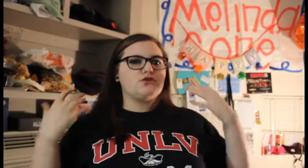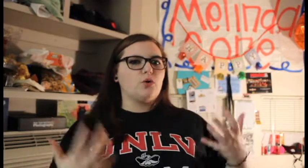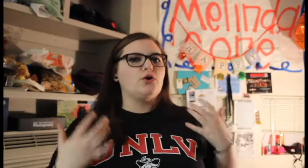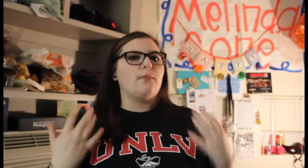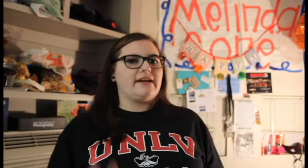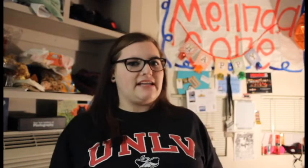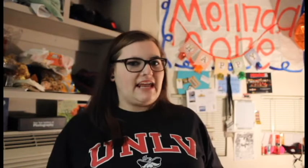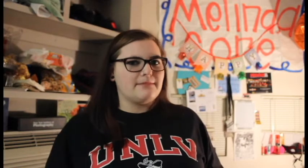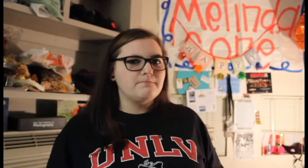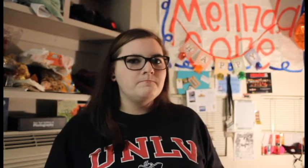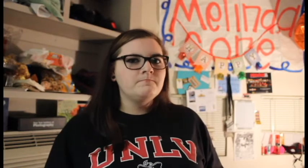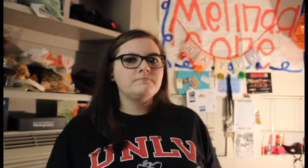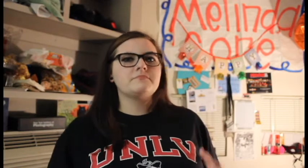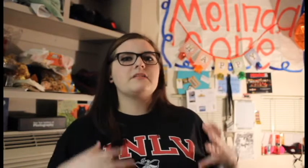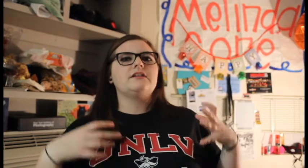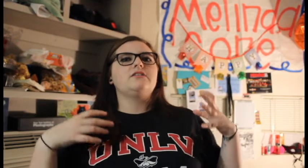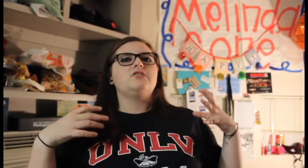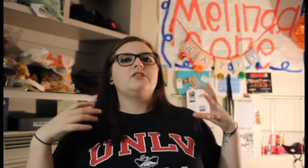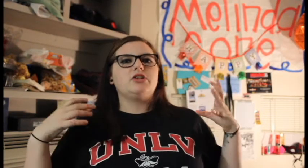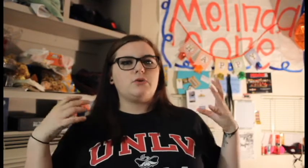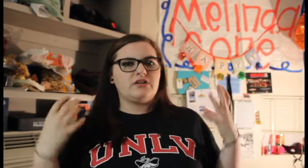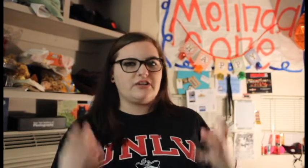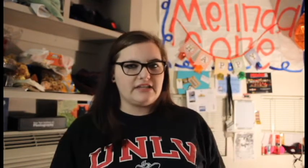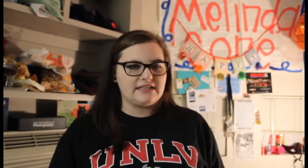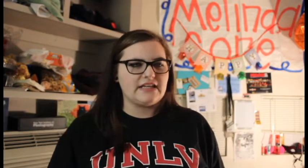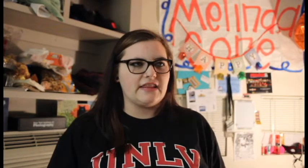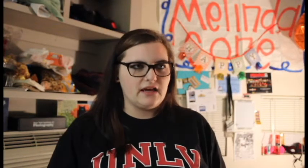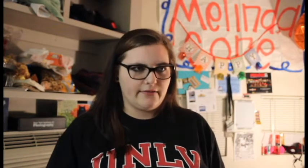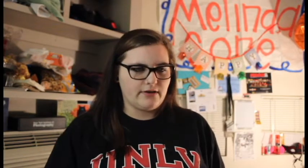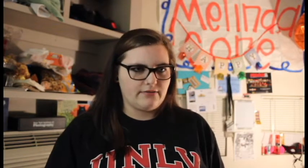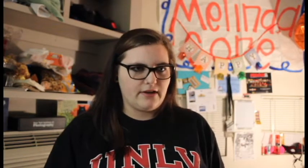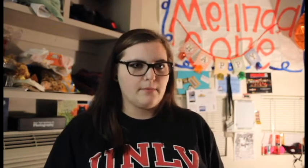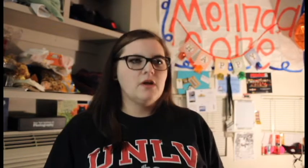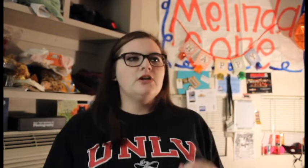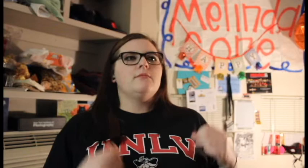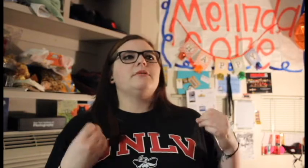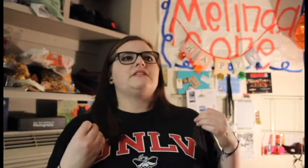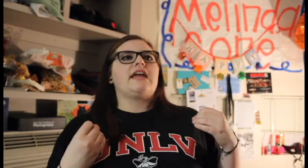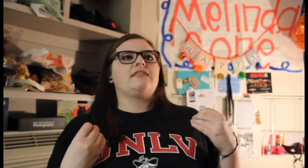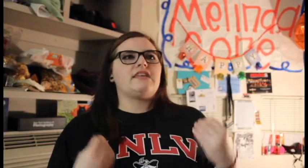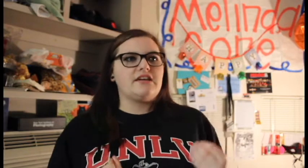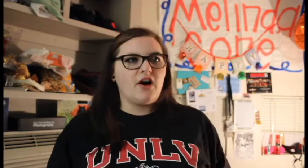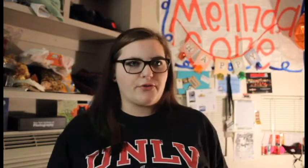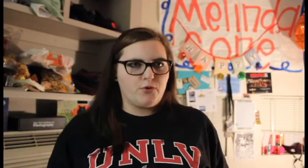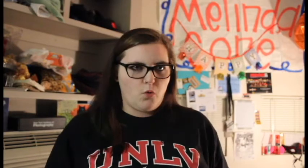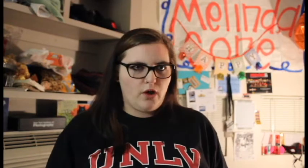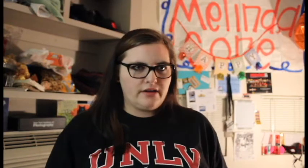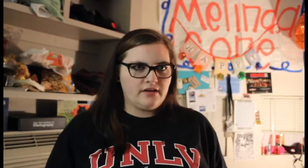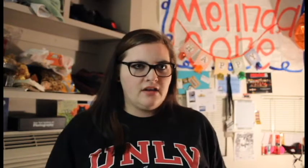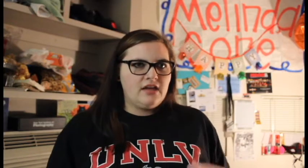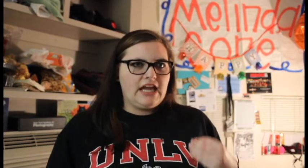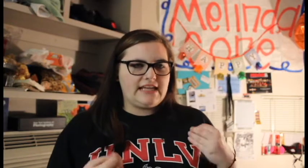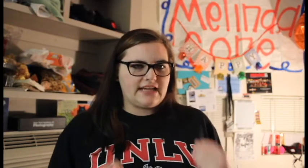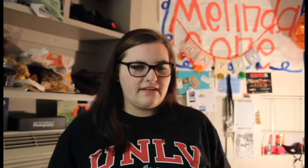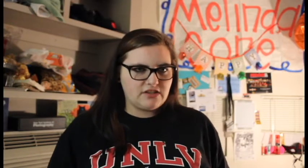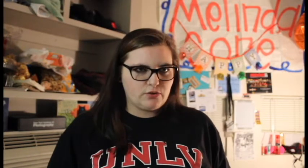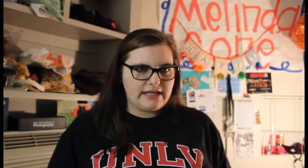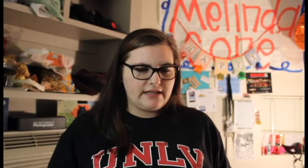don't know my name you could have at least said the other FM but saying the other one is kind of degrading.